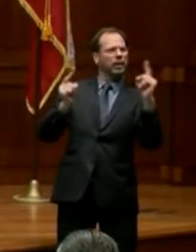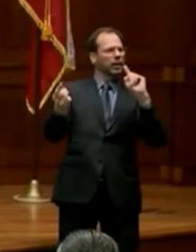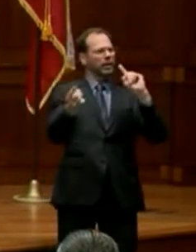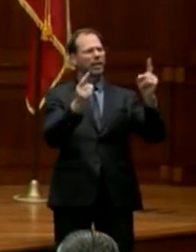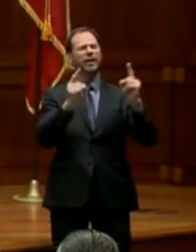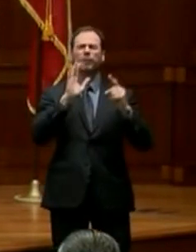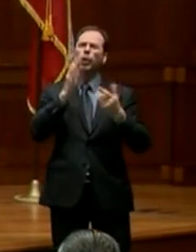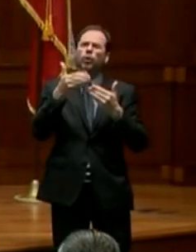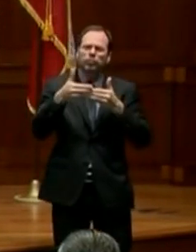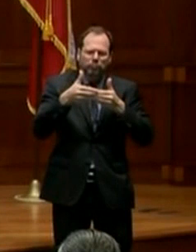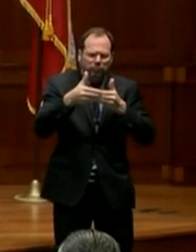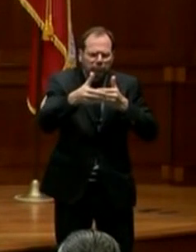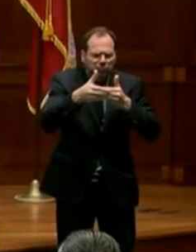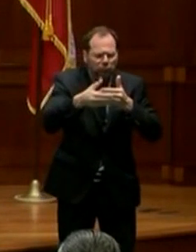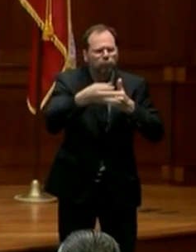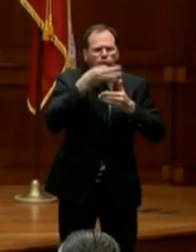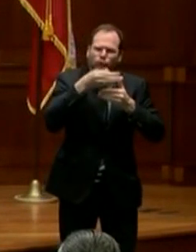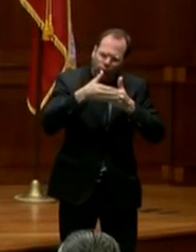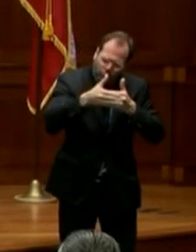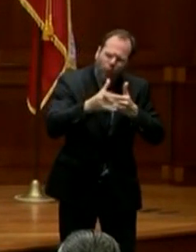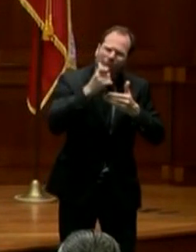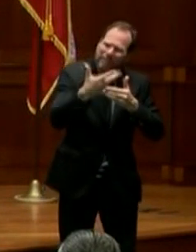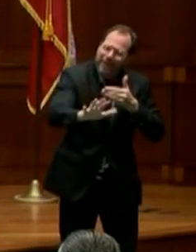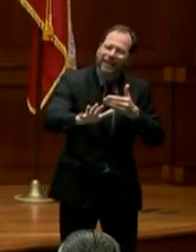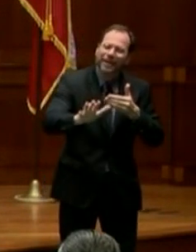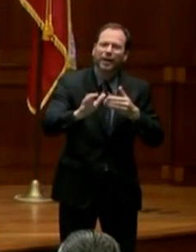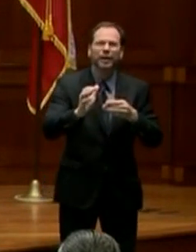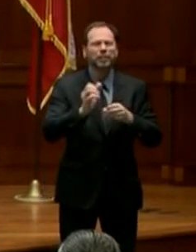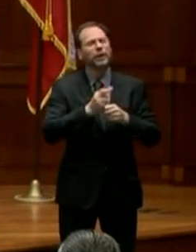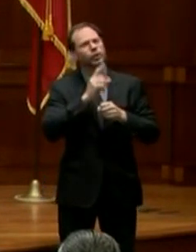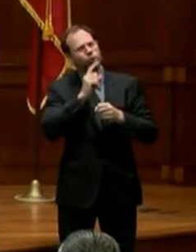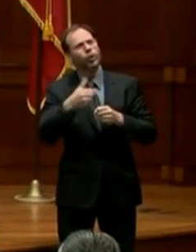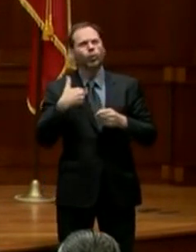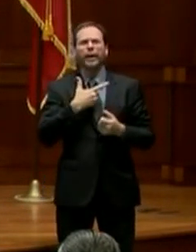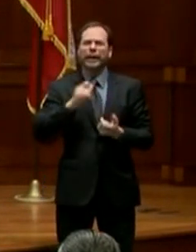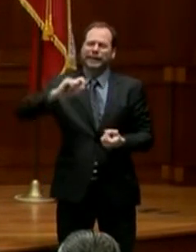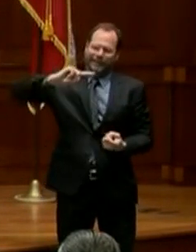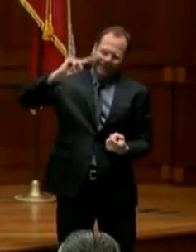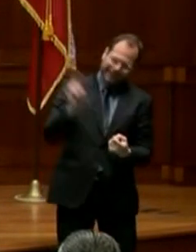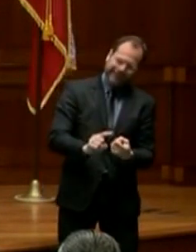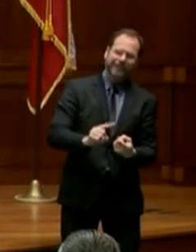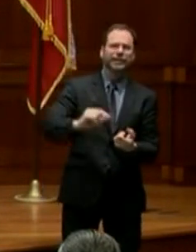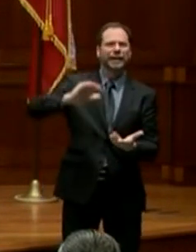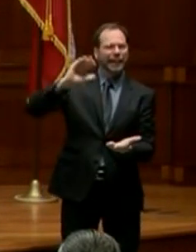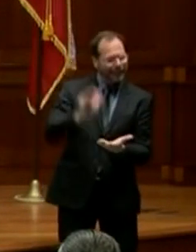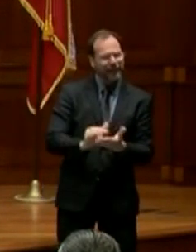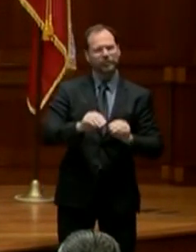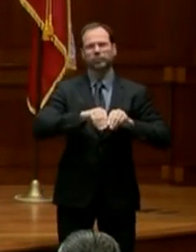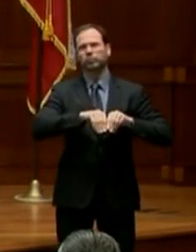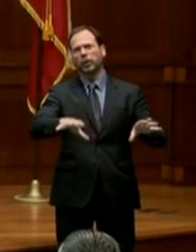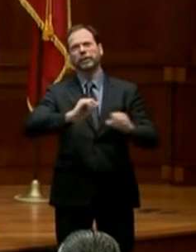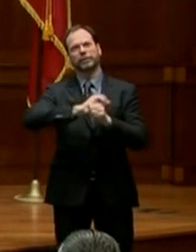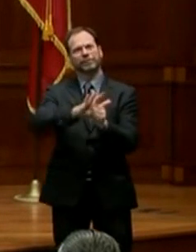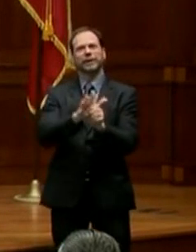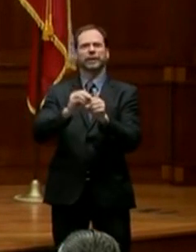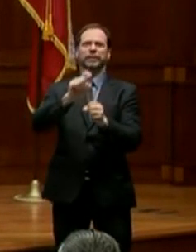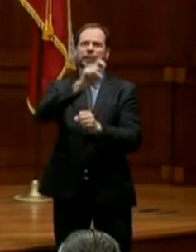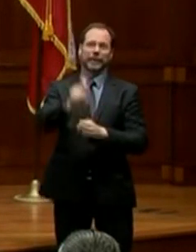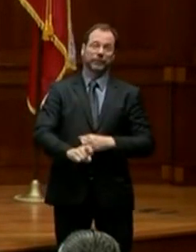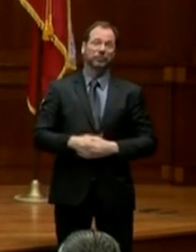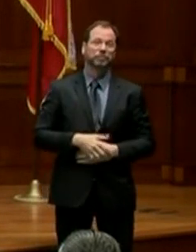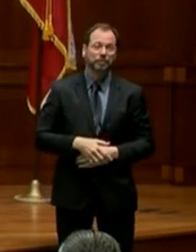short time more, we will ensure that we do all we can to spread, to reduce the spread of the coronavirus in Texas.